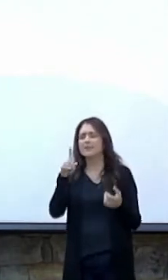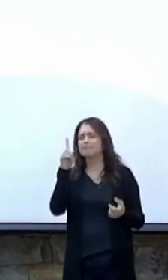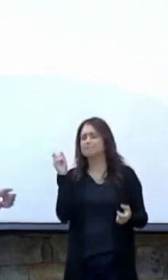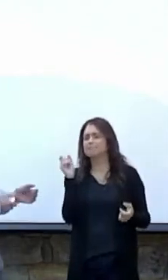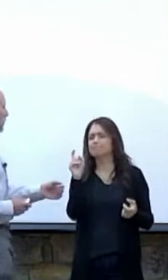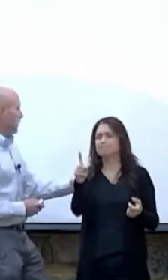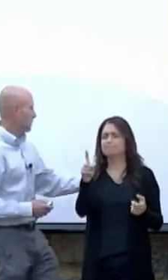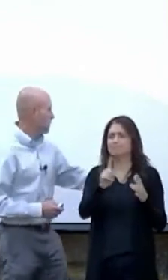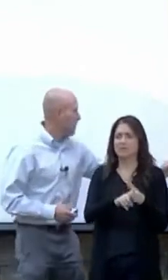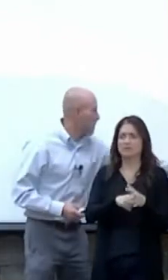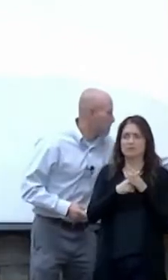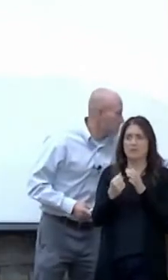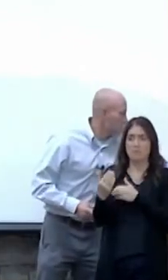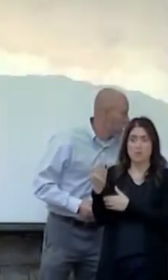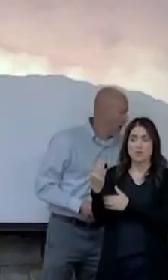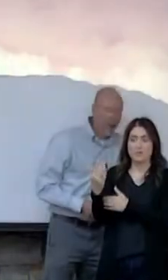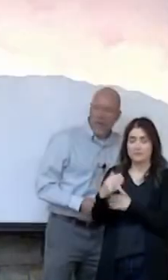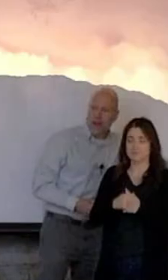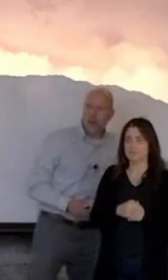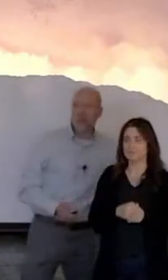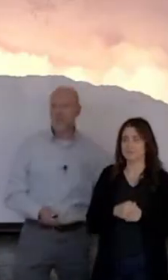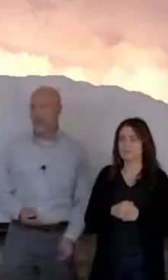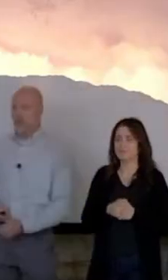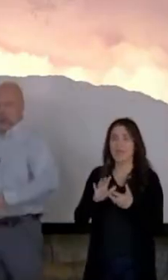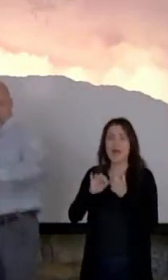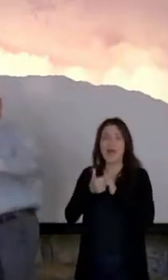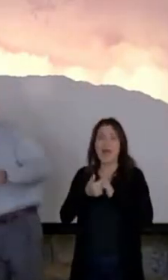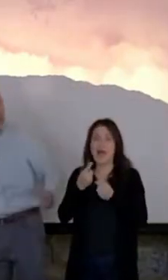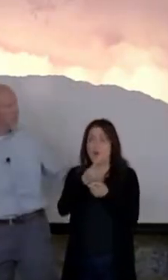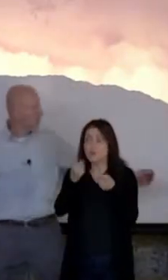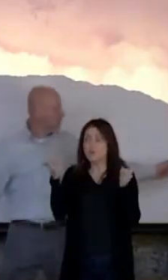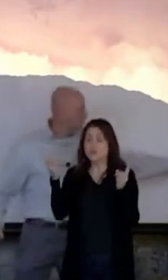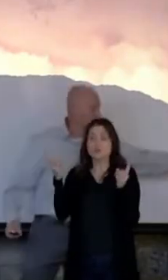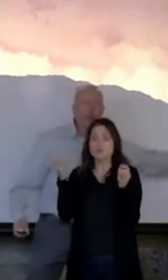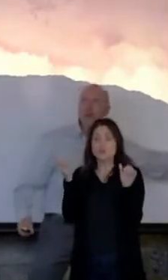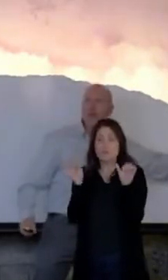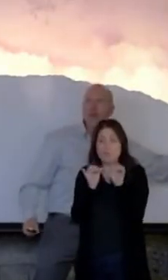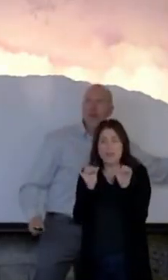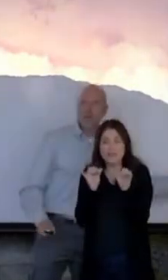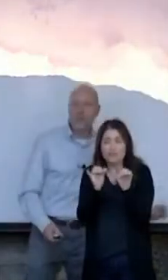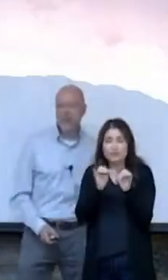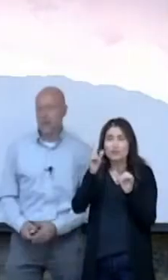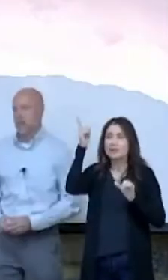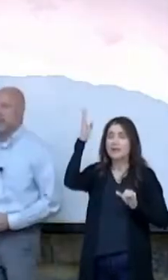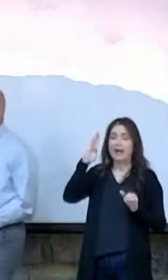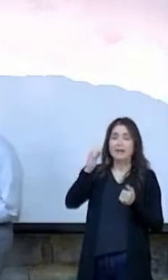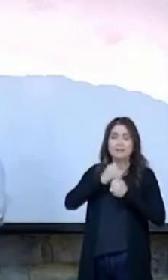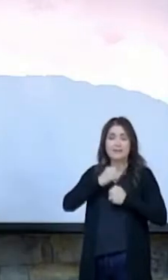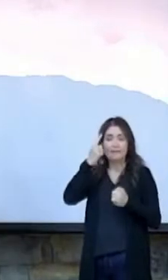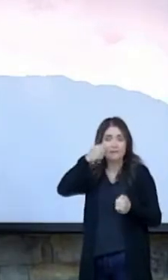started this morning. How would you measure God's love for us?